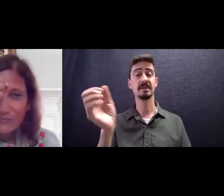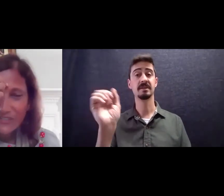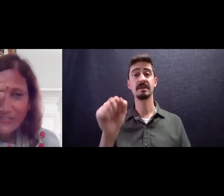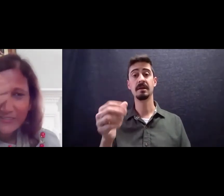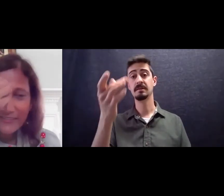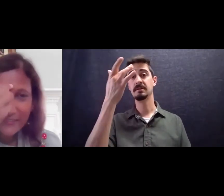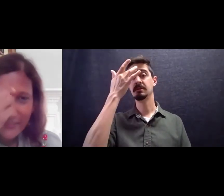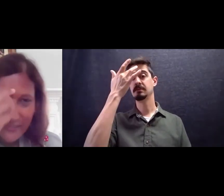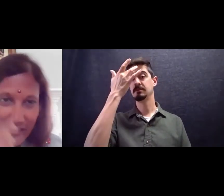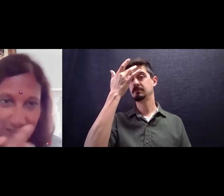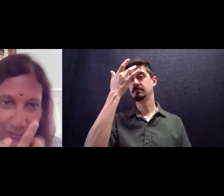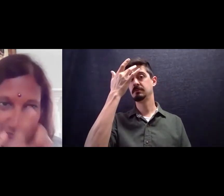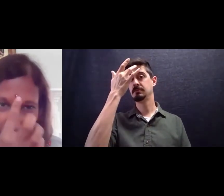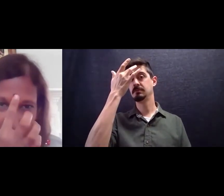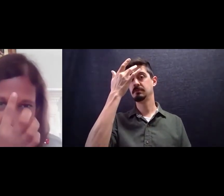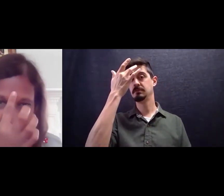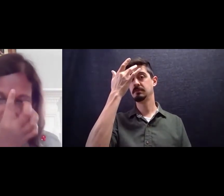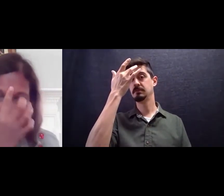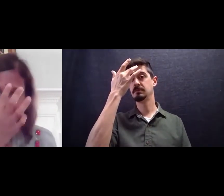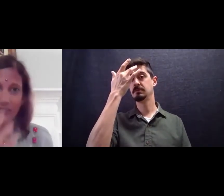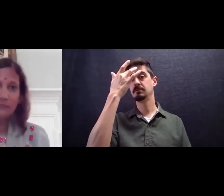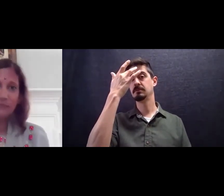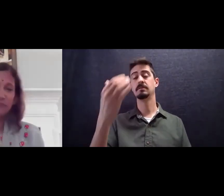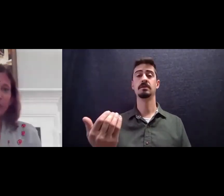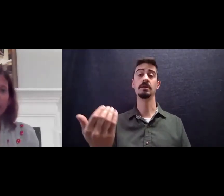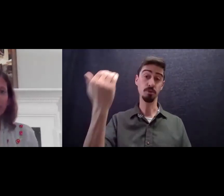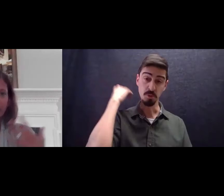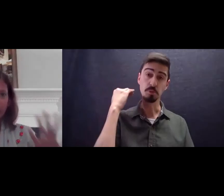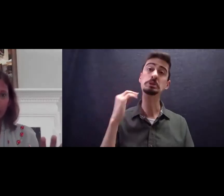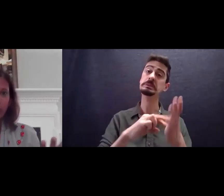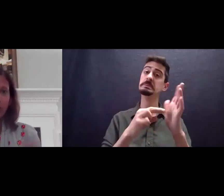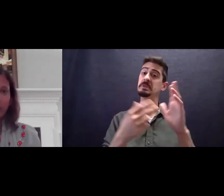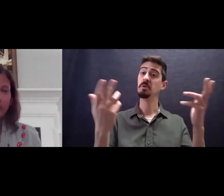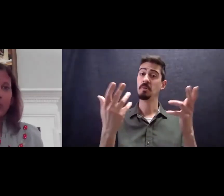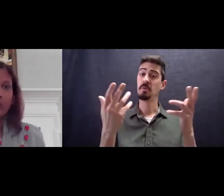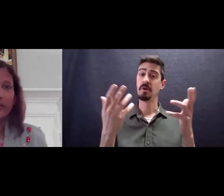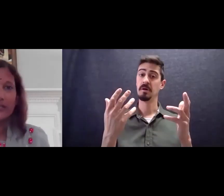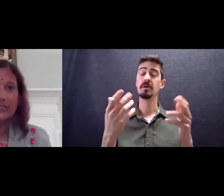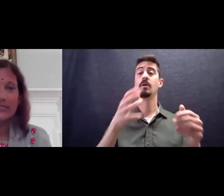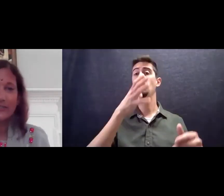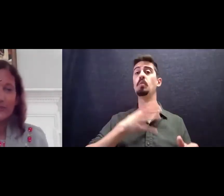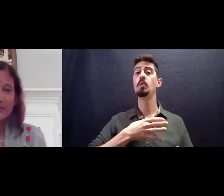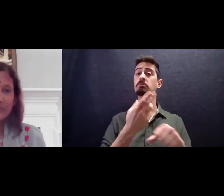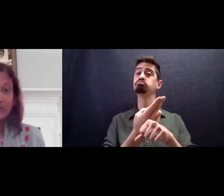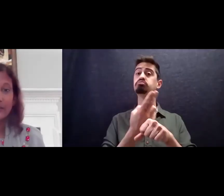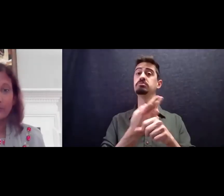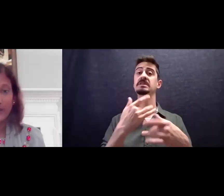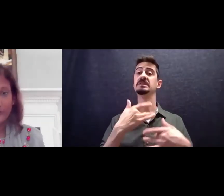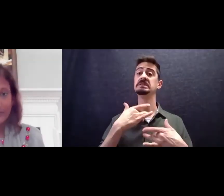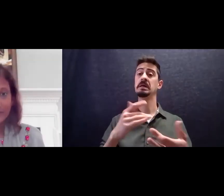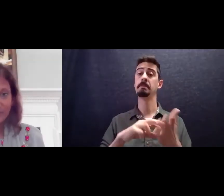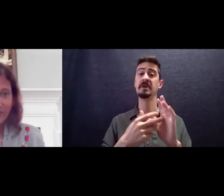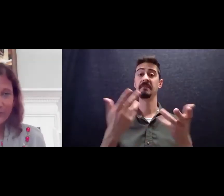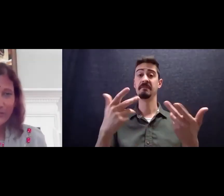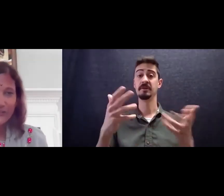sticking to my. But it used to mean when a woman wore it in India, used to mean that they were